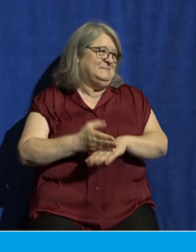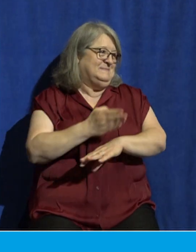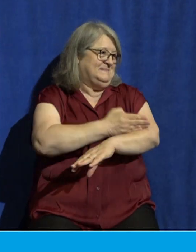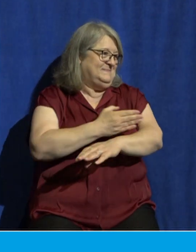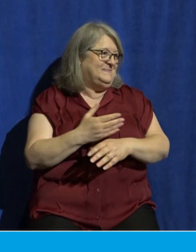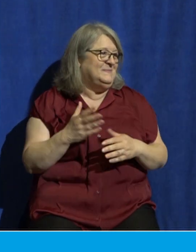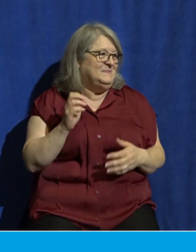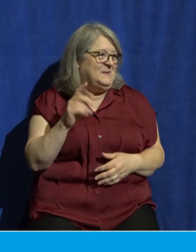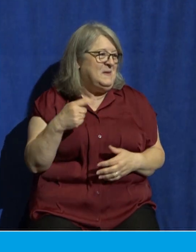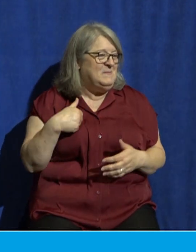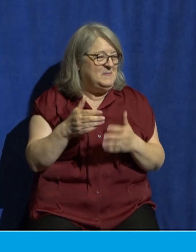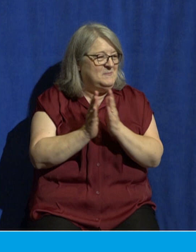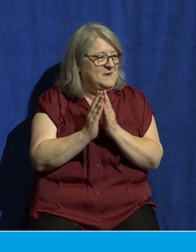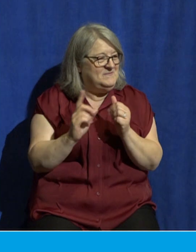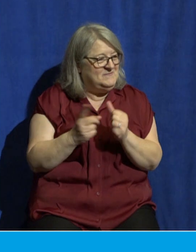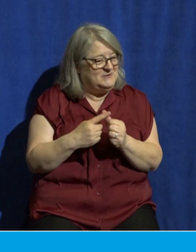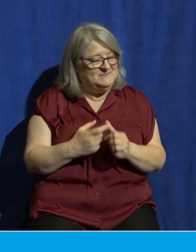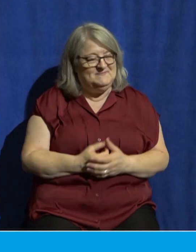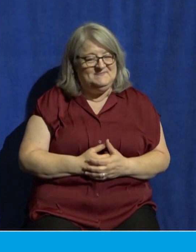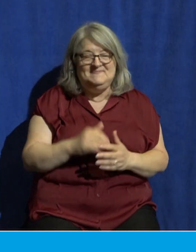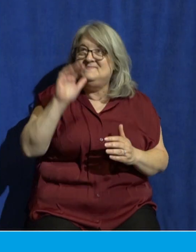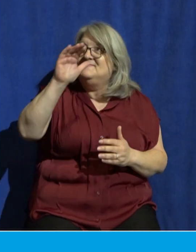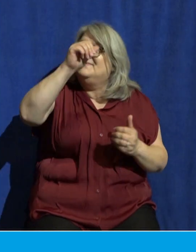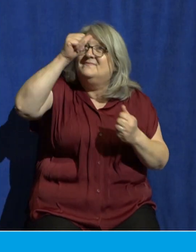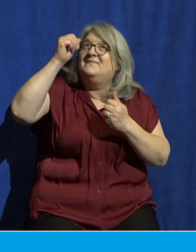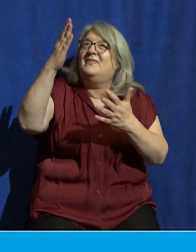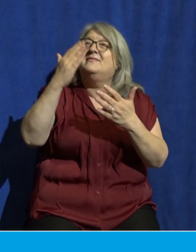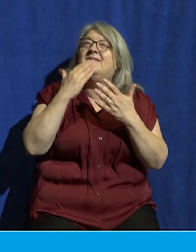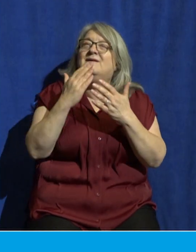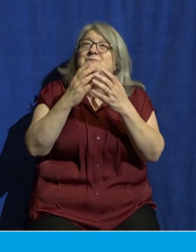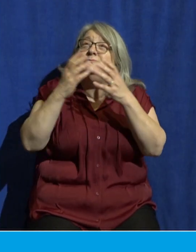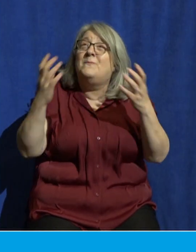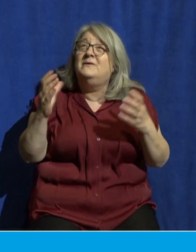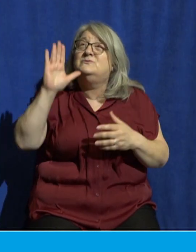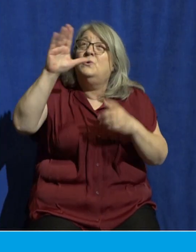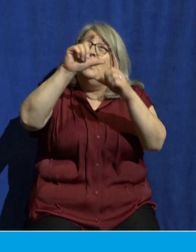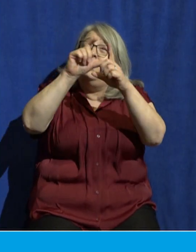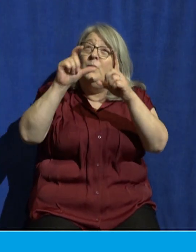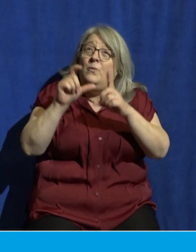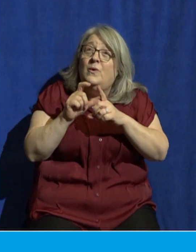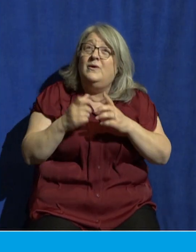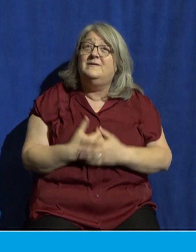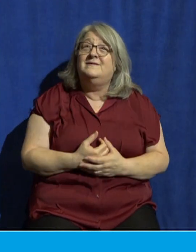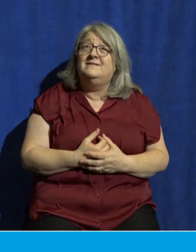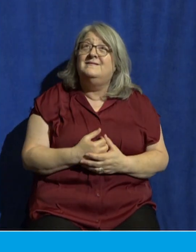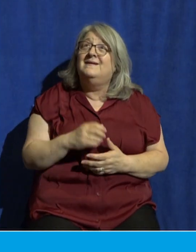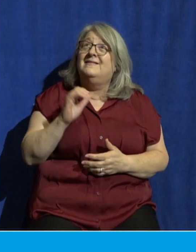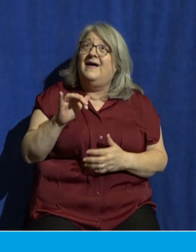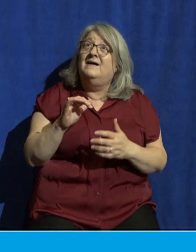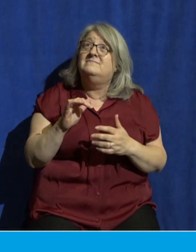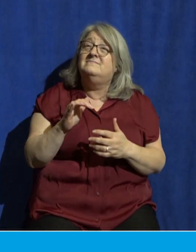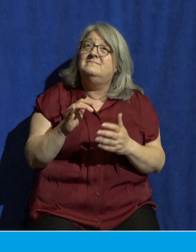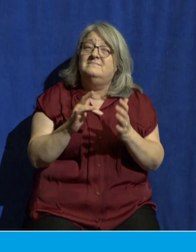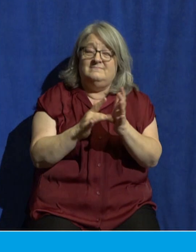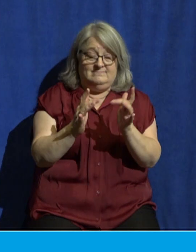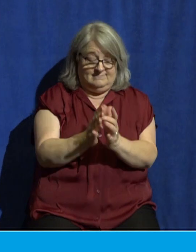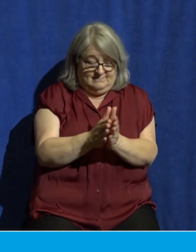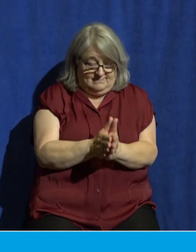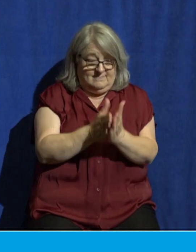and then we're going to dive in here. Father, we thank you so much for your word that you have set before us today. God, I pray we would